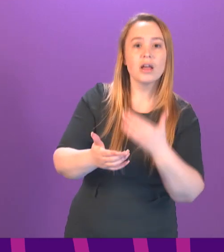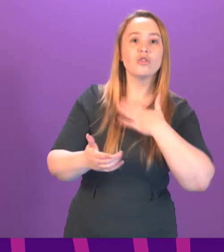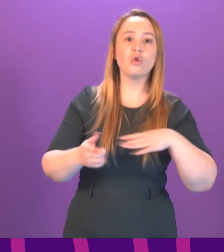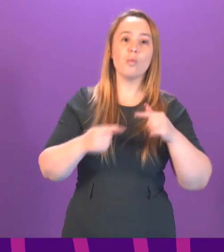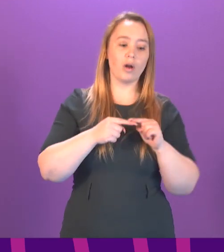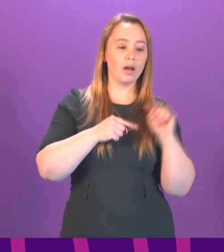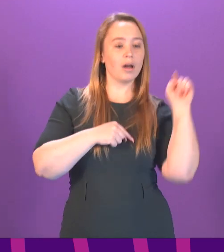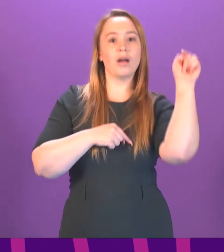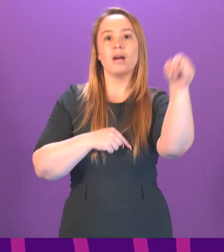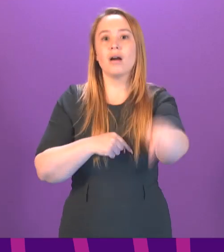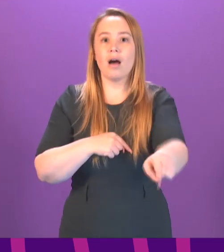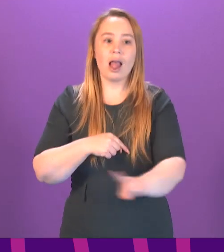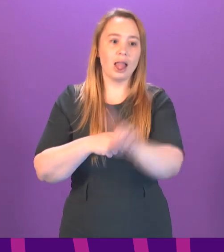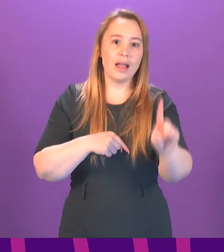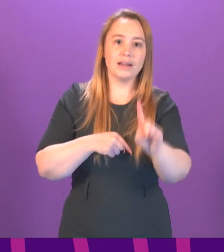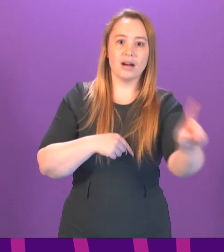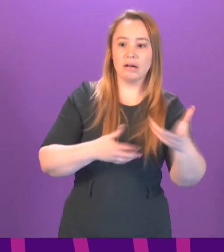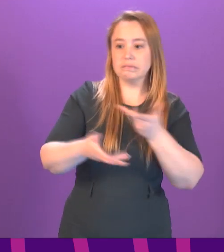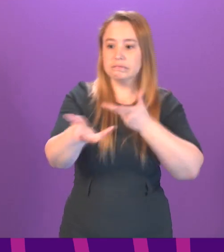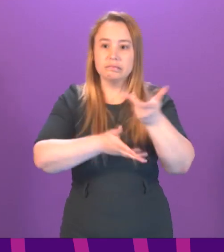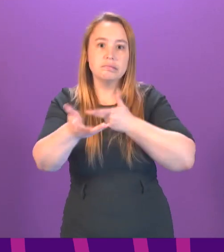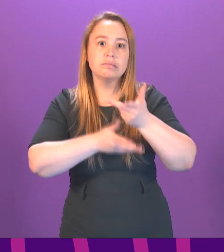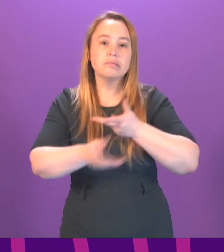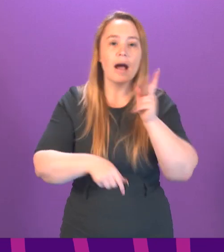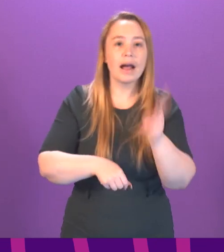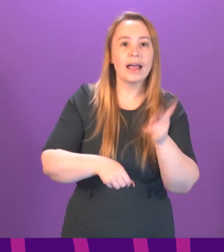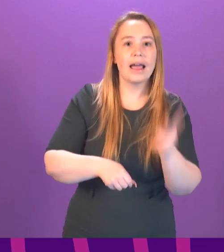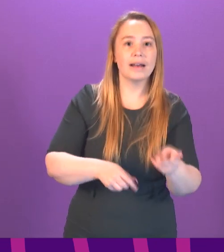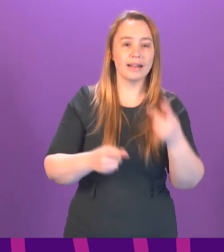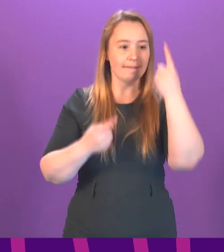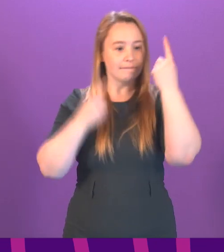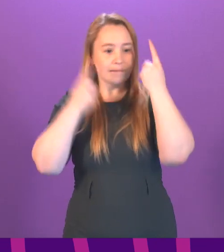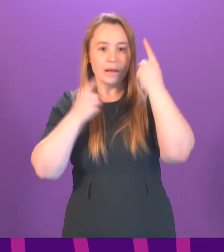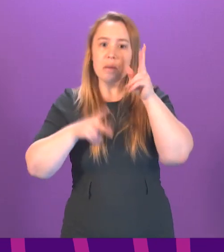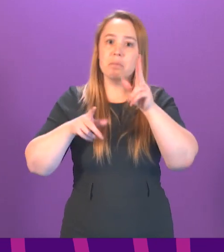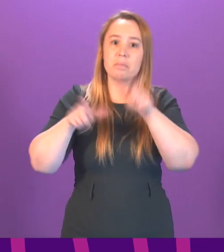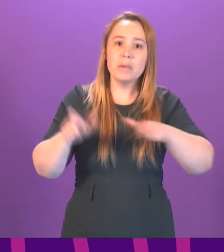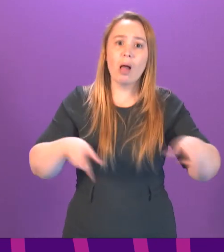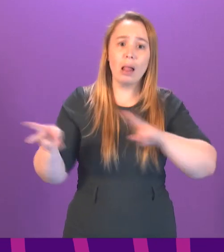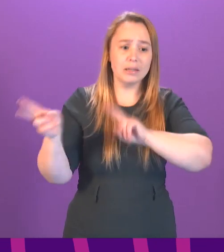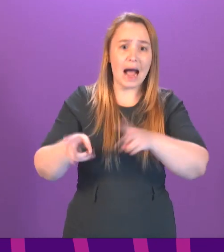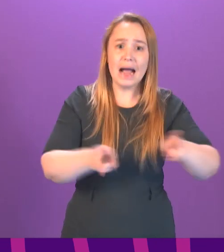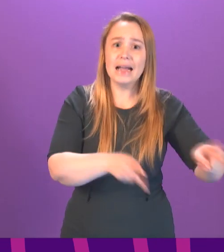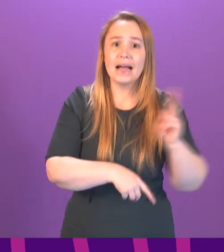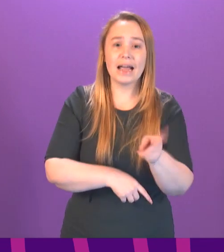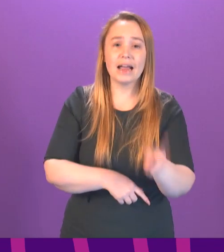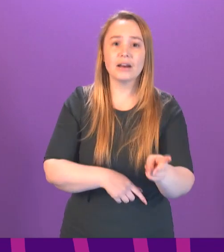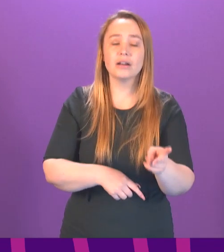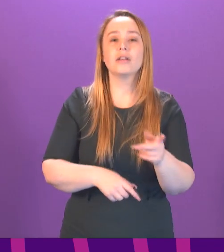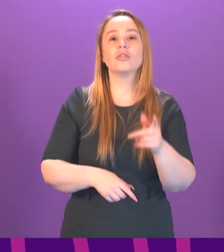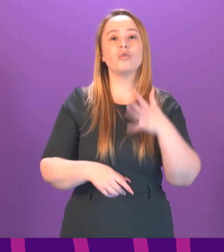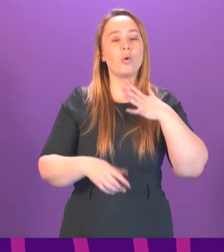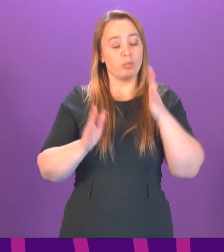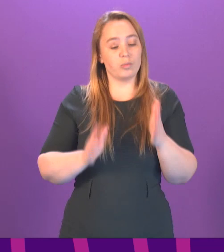later this year, having discussions across this chamber about why we've got more people dying in our care homes again from COVID. So